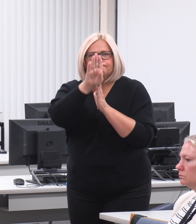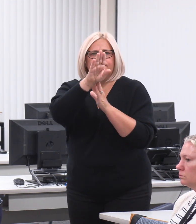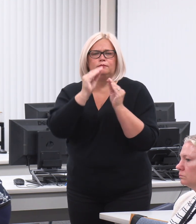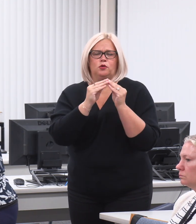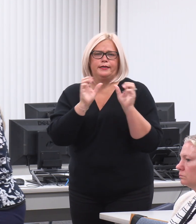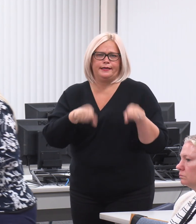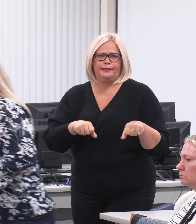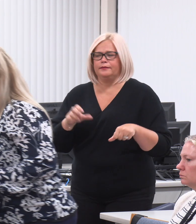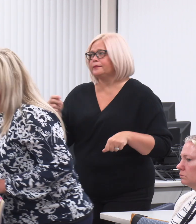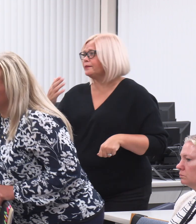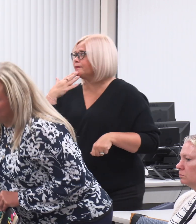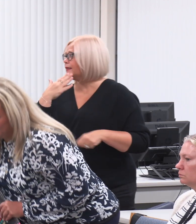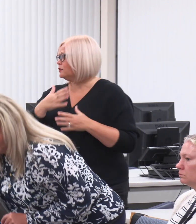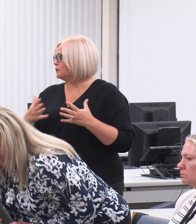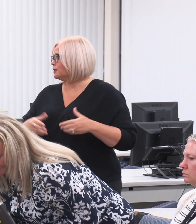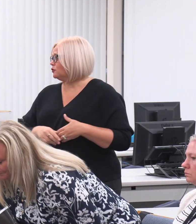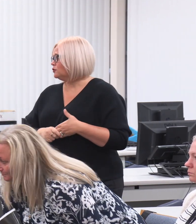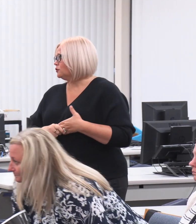Excellent. Thank you.